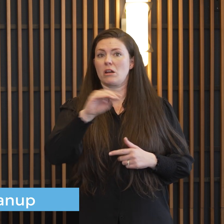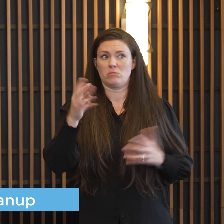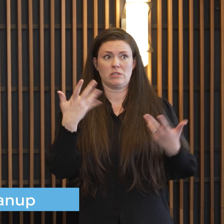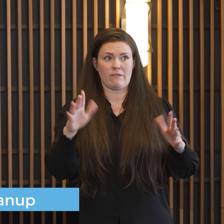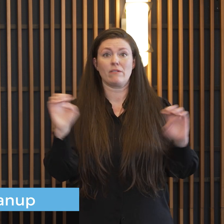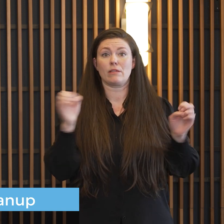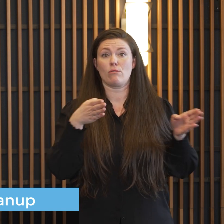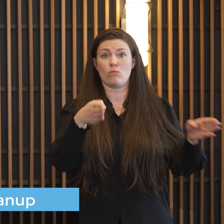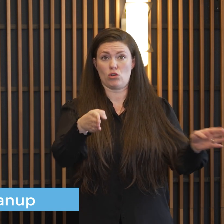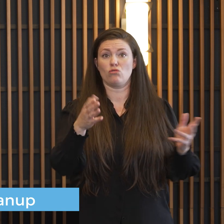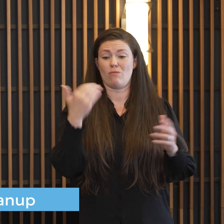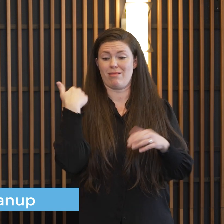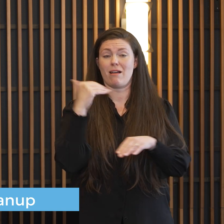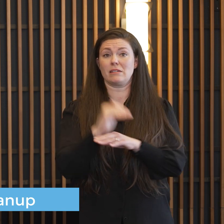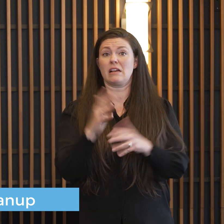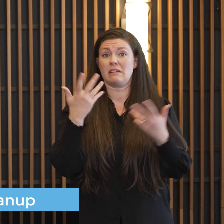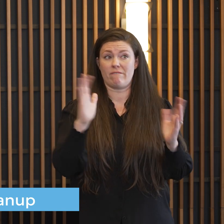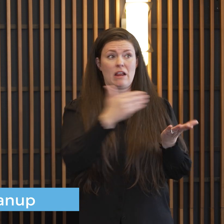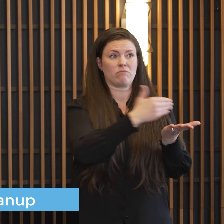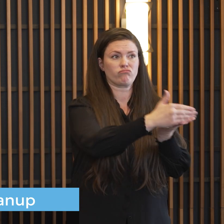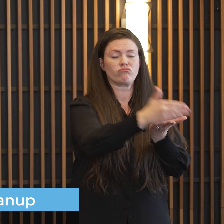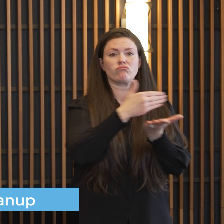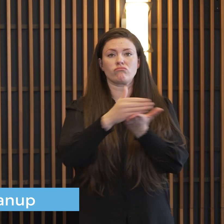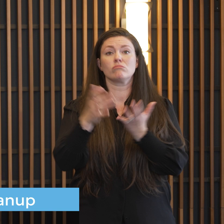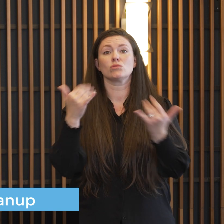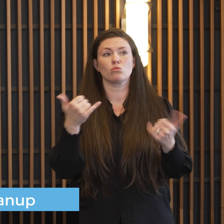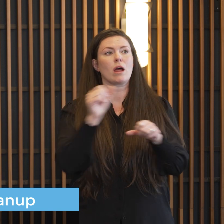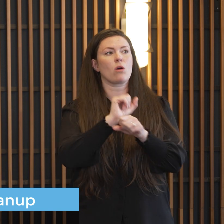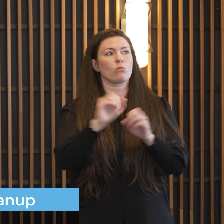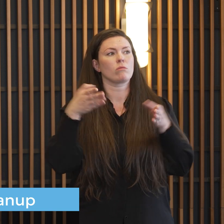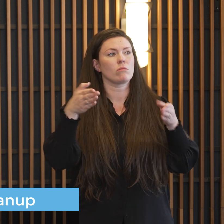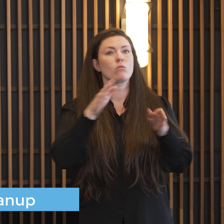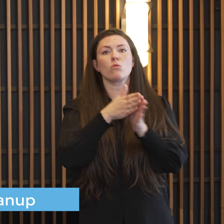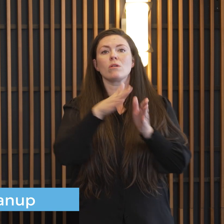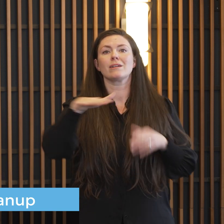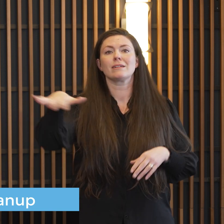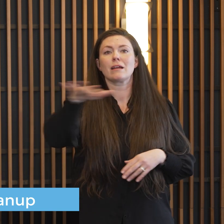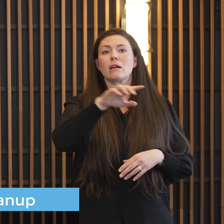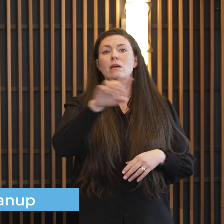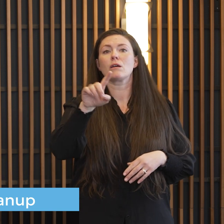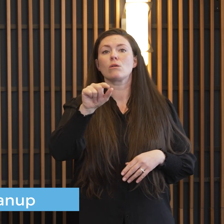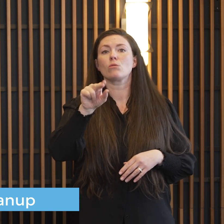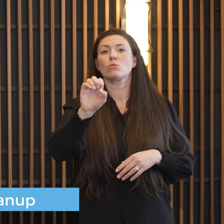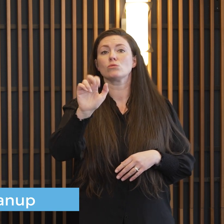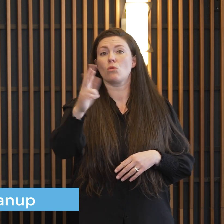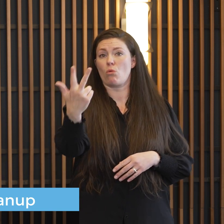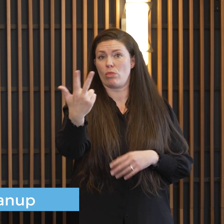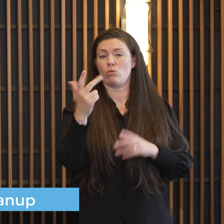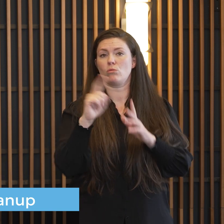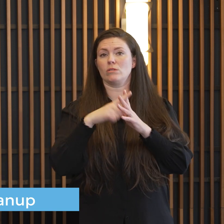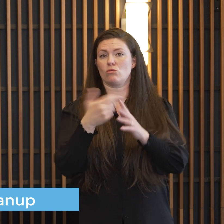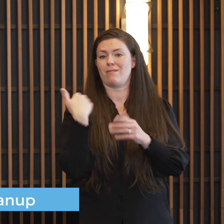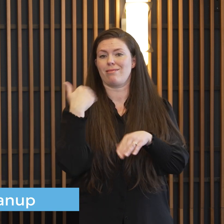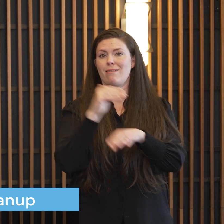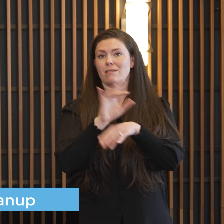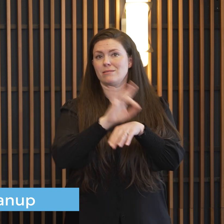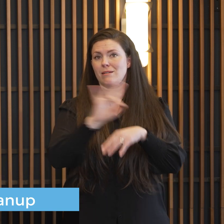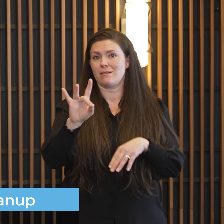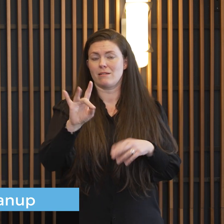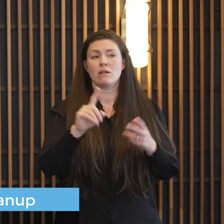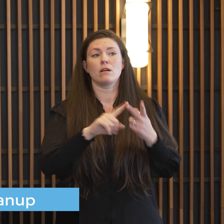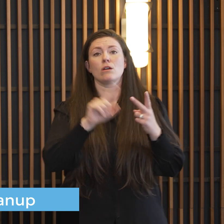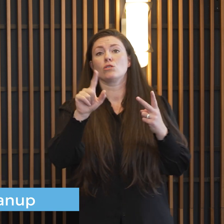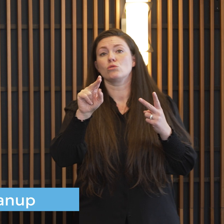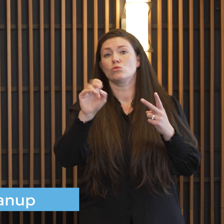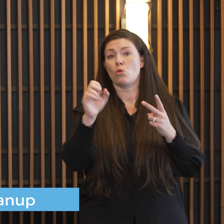completed as of last night we moved into our residential zones zone 3 last night about 8 p.m. and we moved into